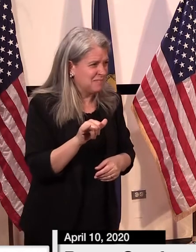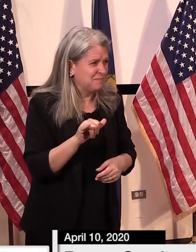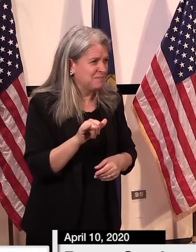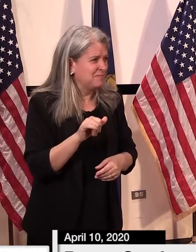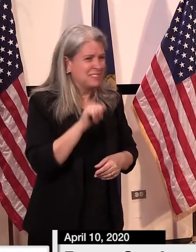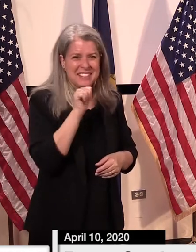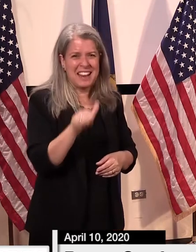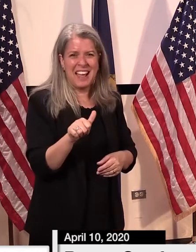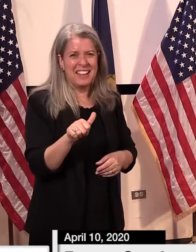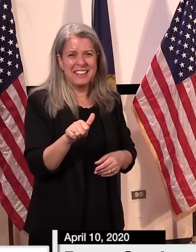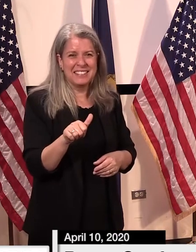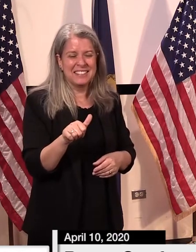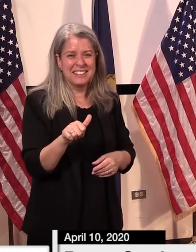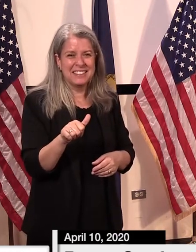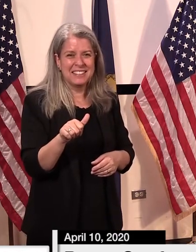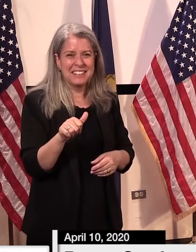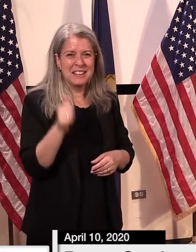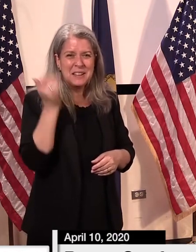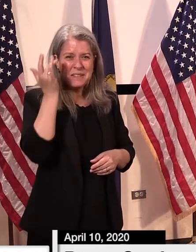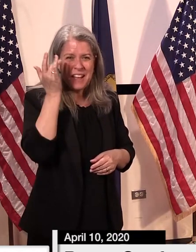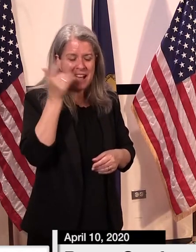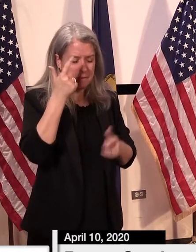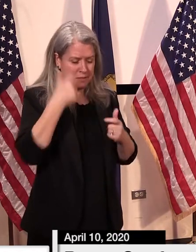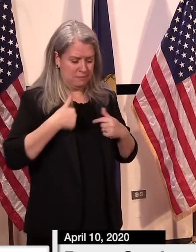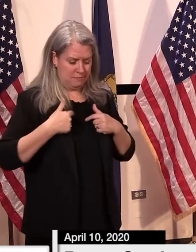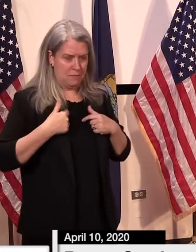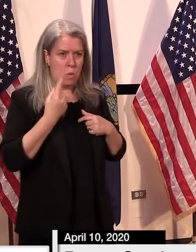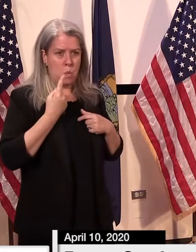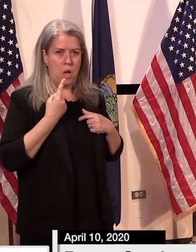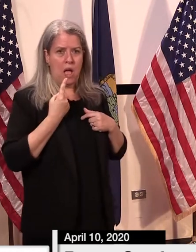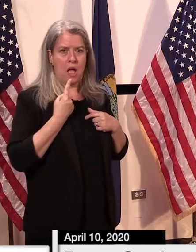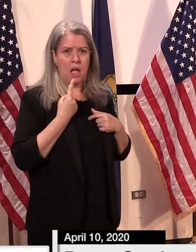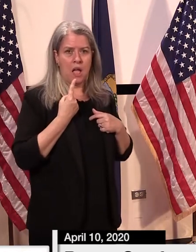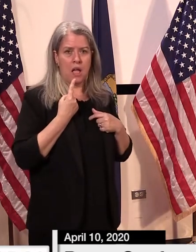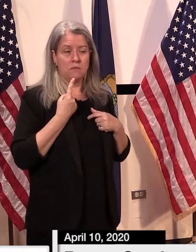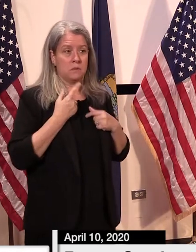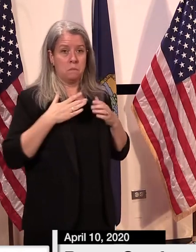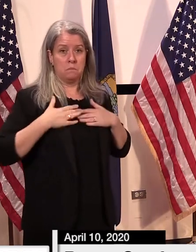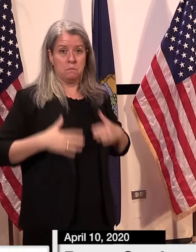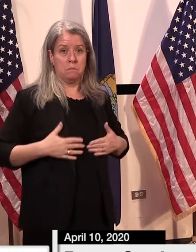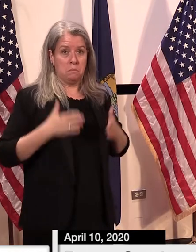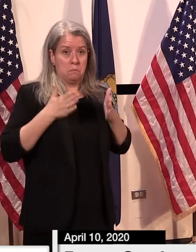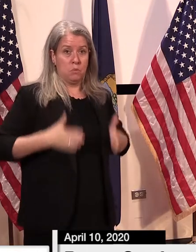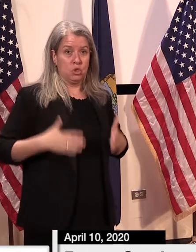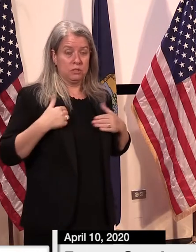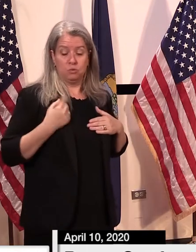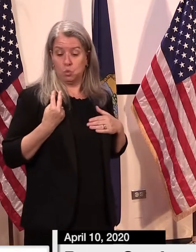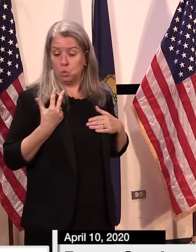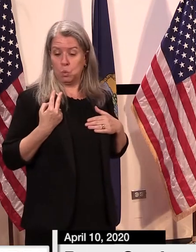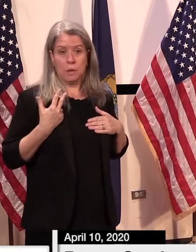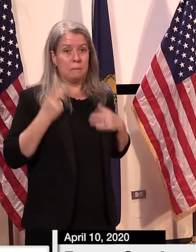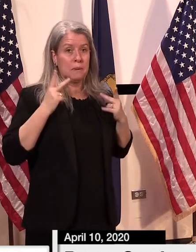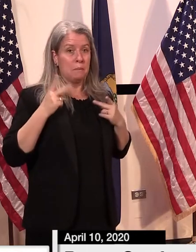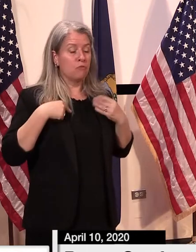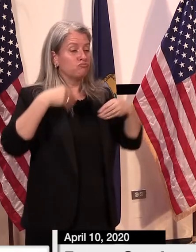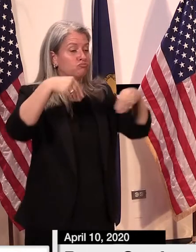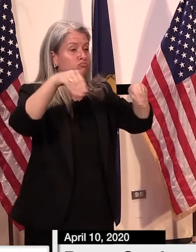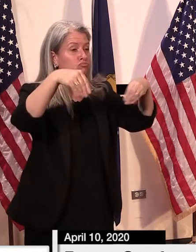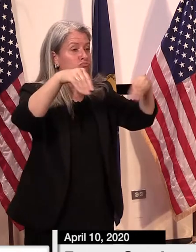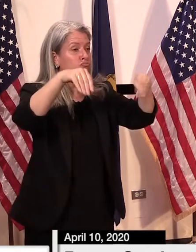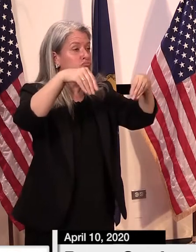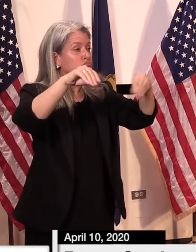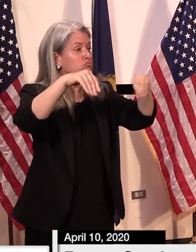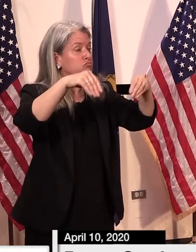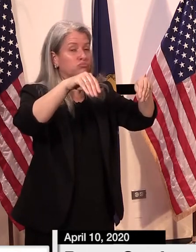because you have individuals, uh, who are selling, you know, maybe two or three at one individual station selling, uh, their product.